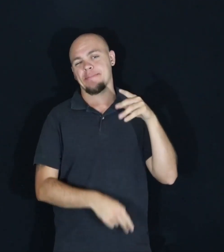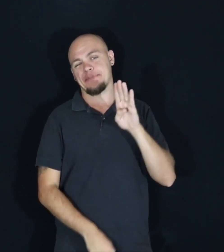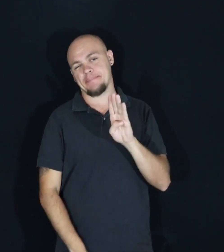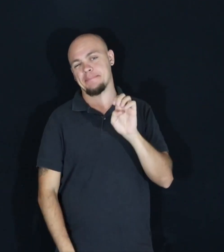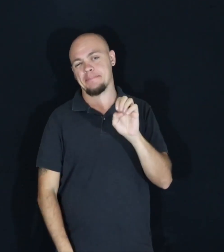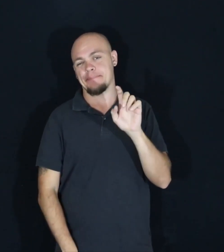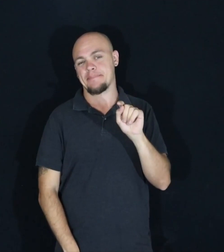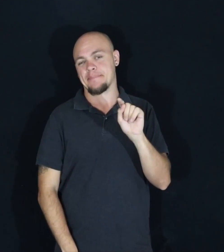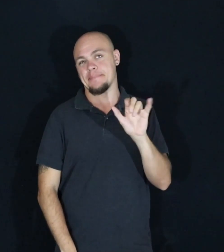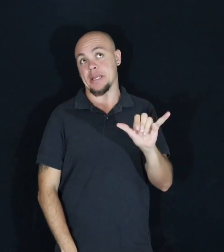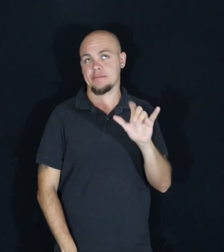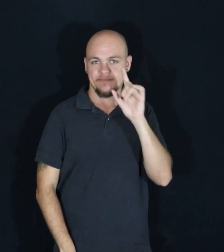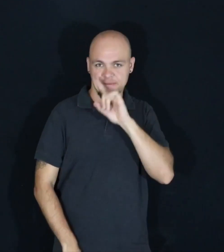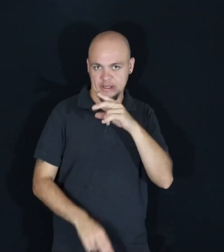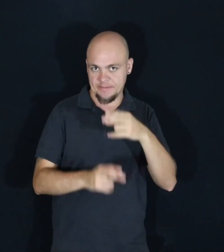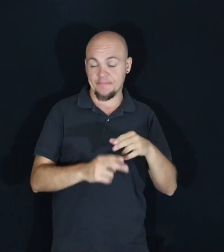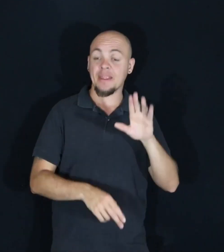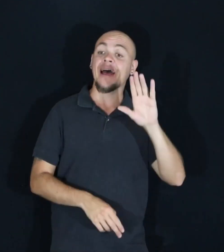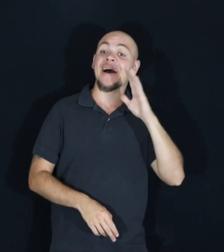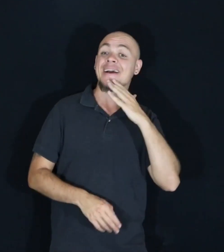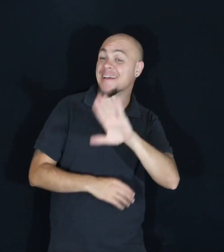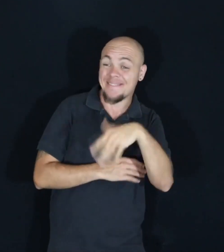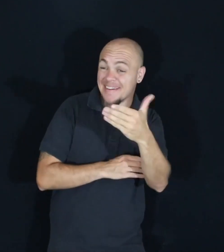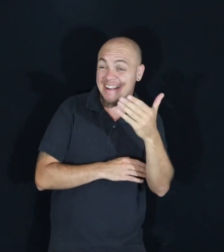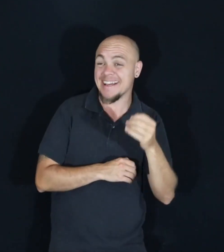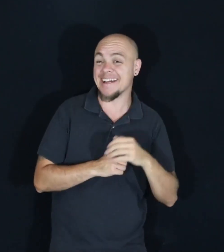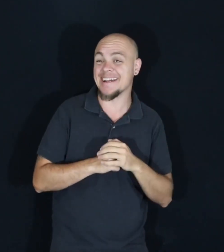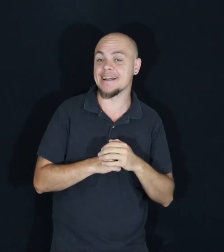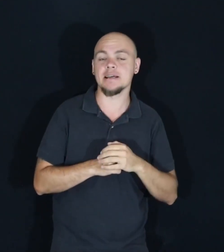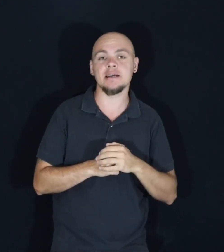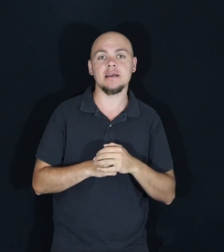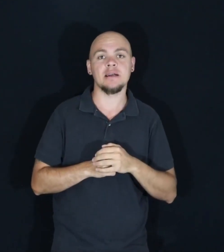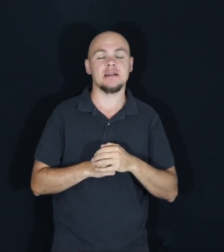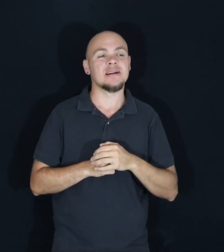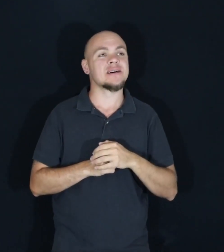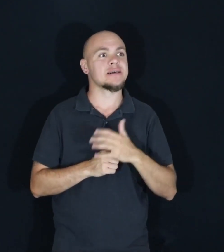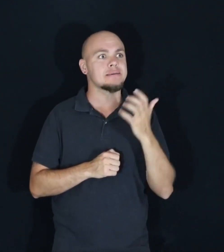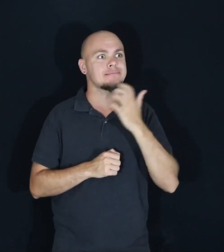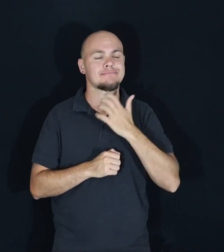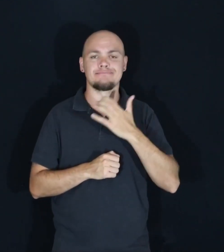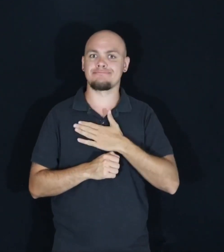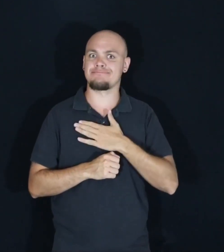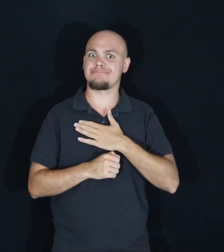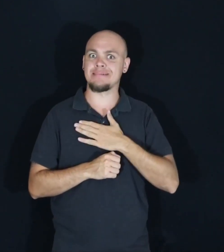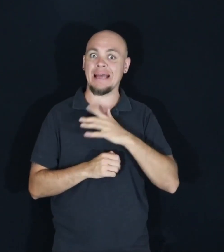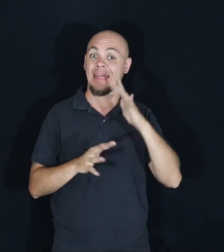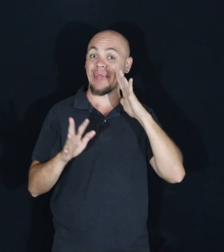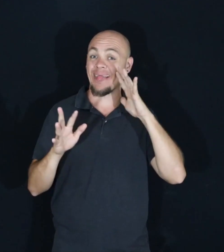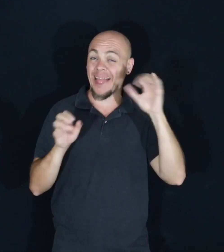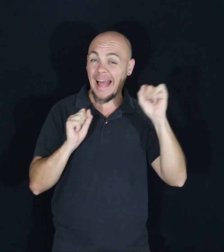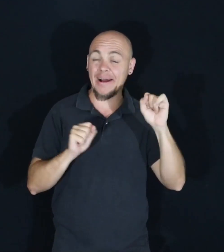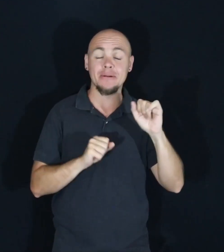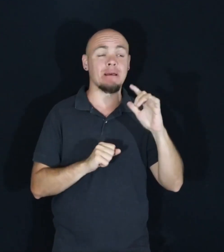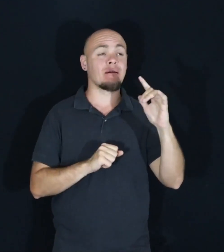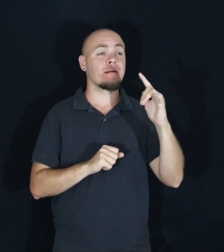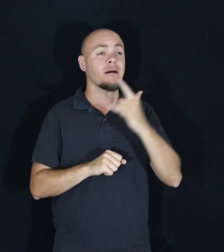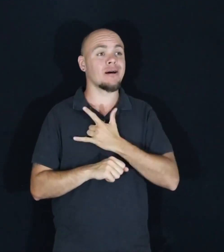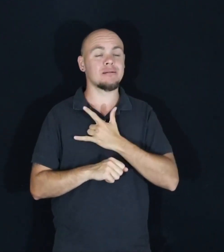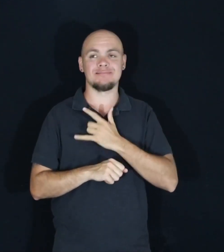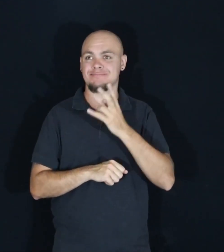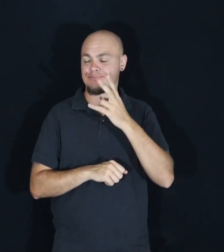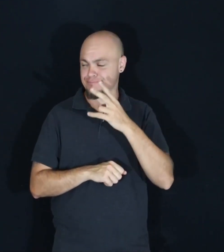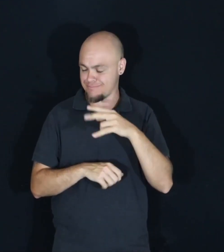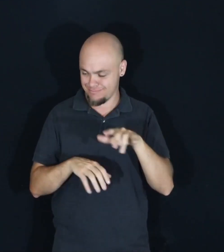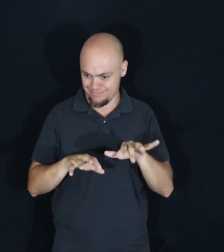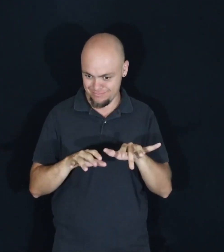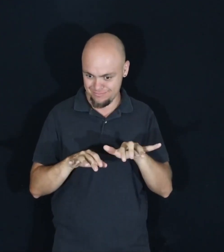And she said, good morning! As she walked in. It was so loud and so lovingly that I had to look up from